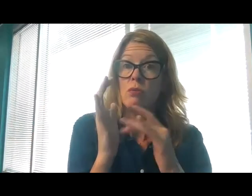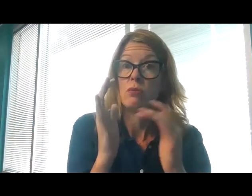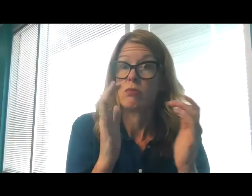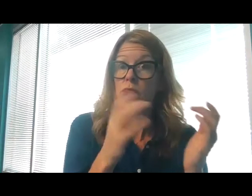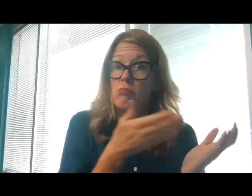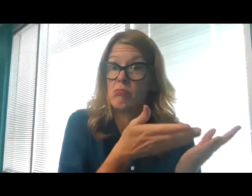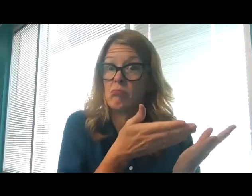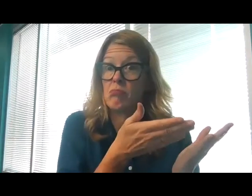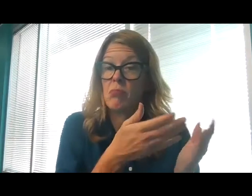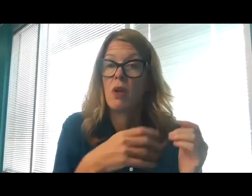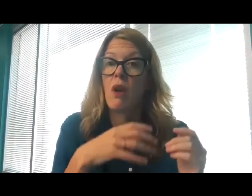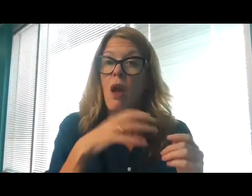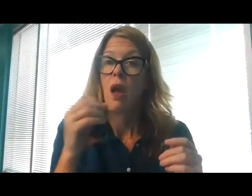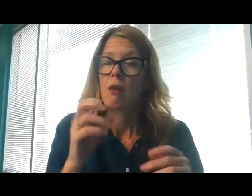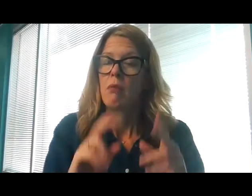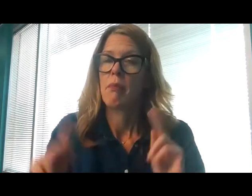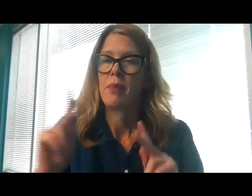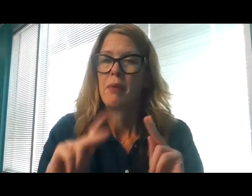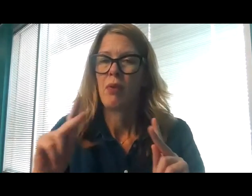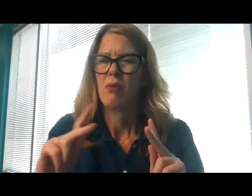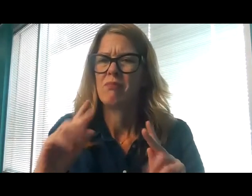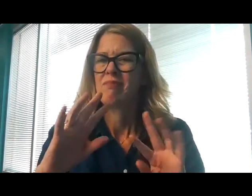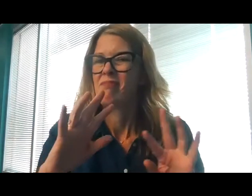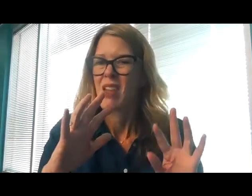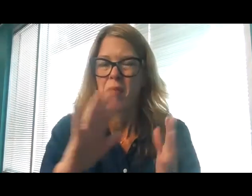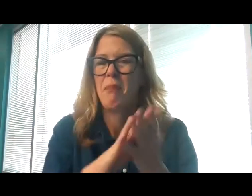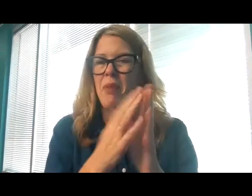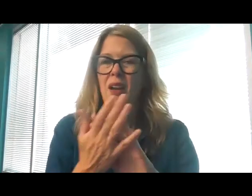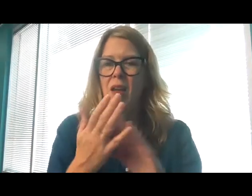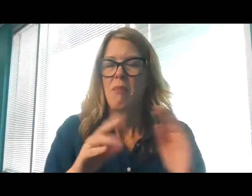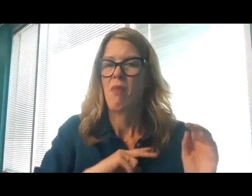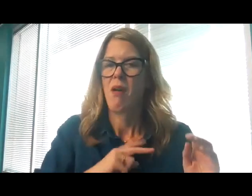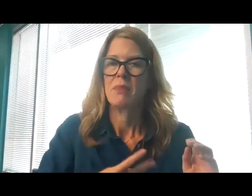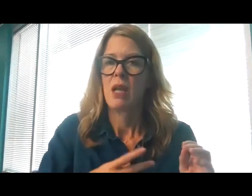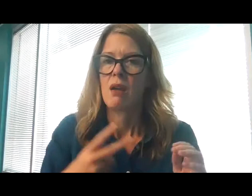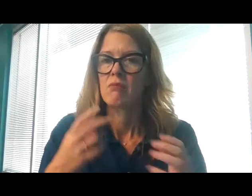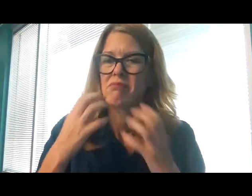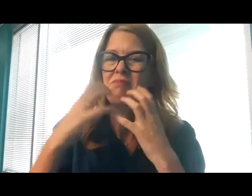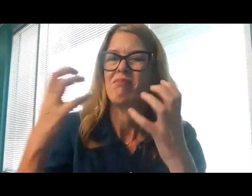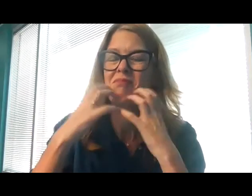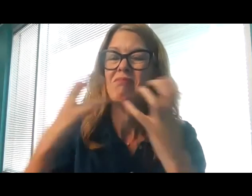But the chief priests stirred up the crowd to have him release Barabbas for them instead.